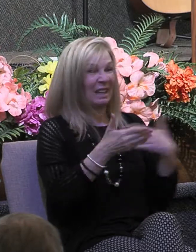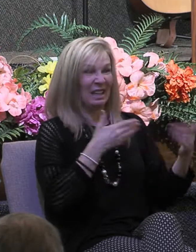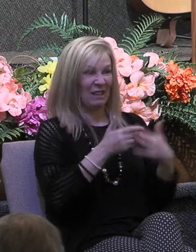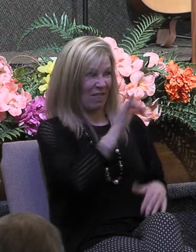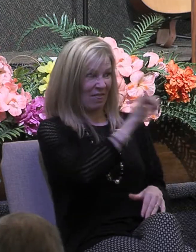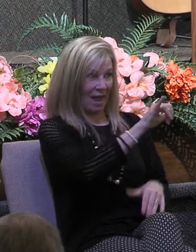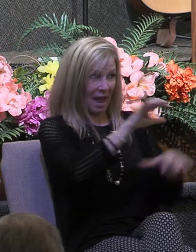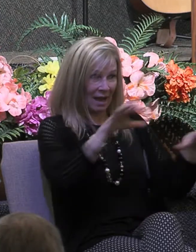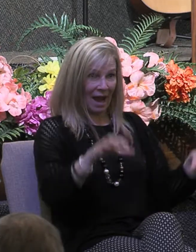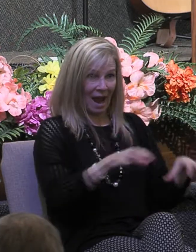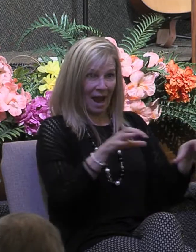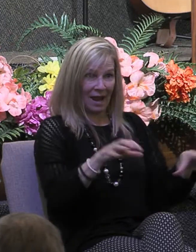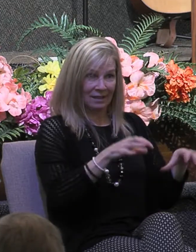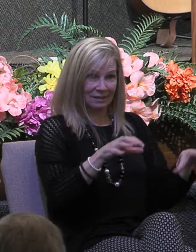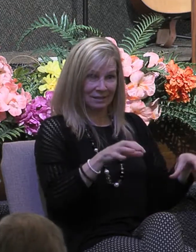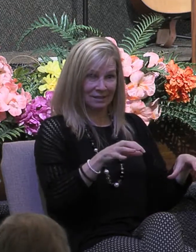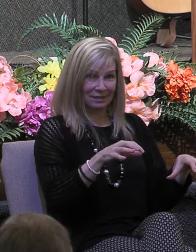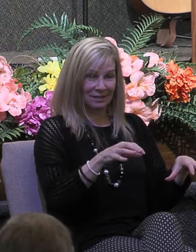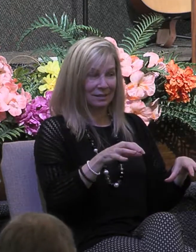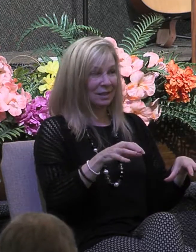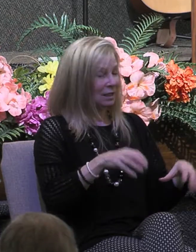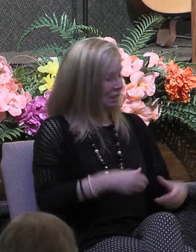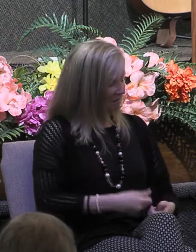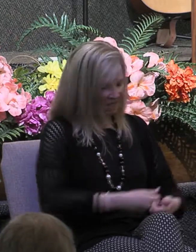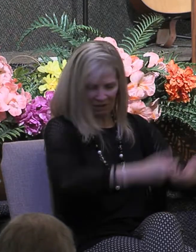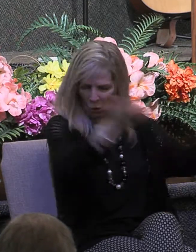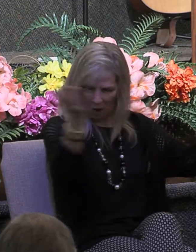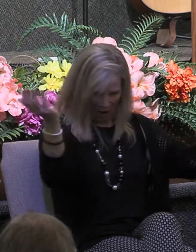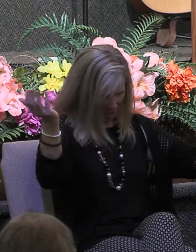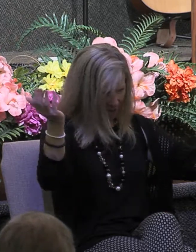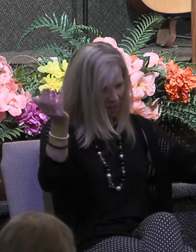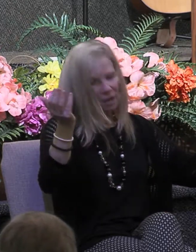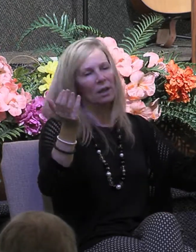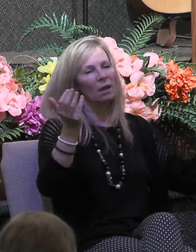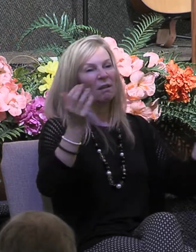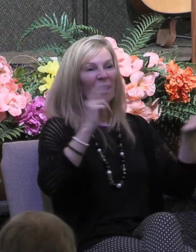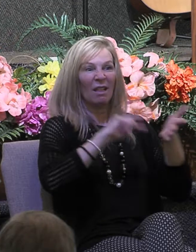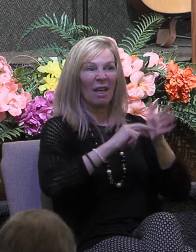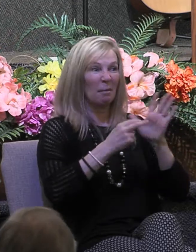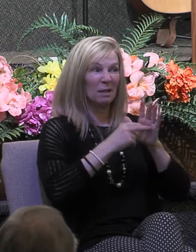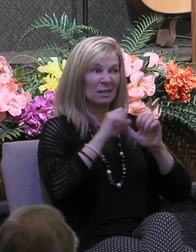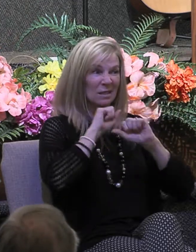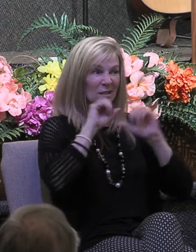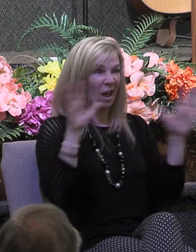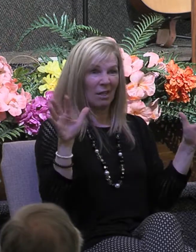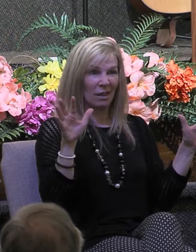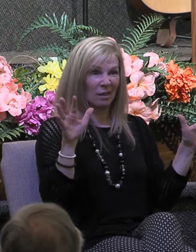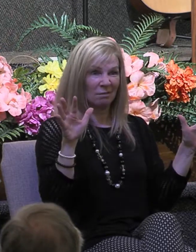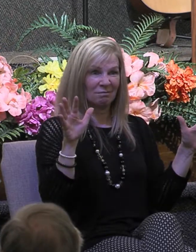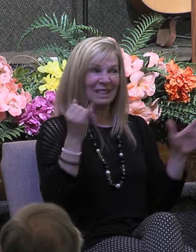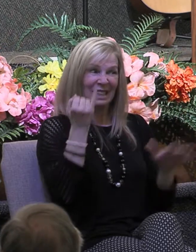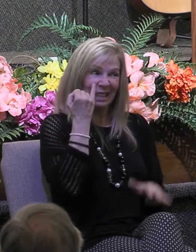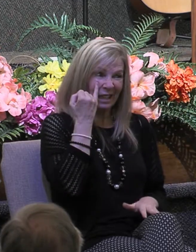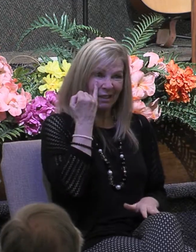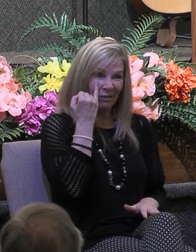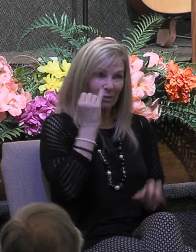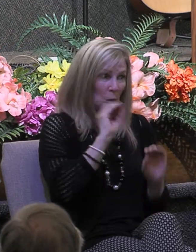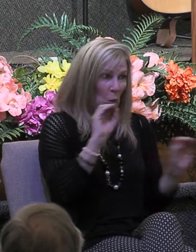extreme sacrifice of giving all his possessions away means nothing to God if it isn't done out of